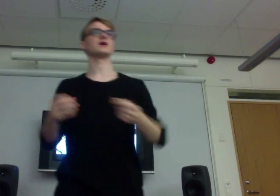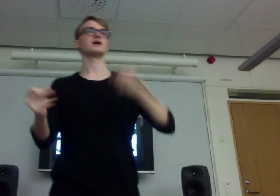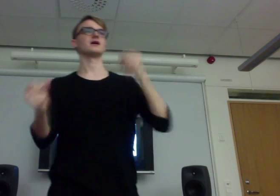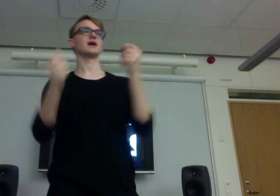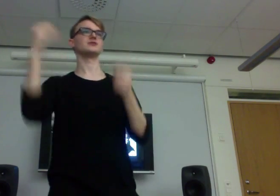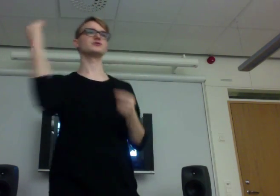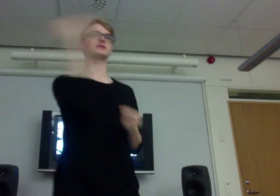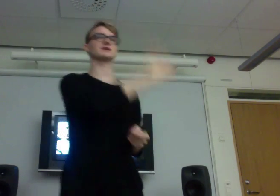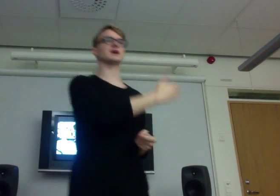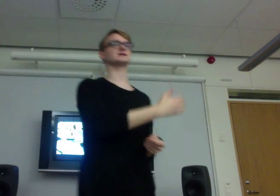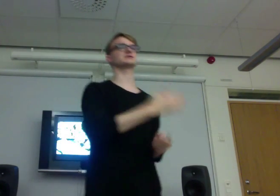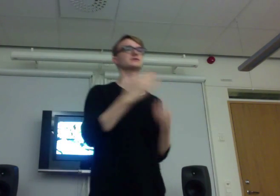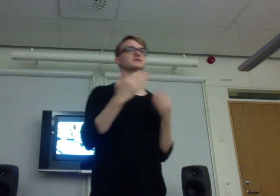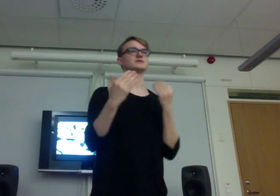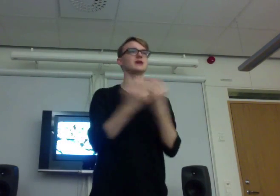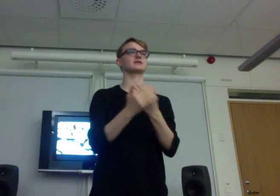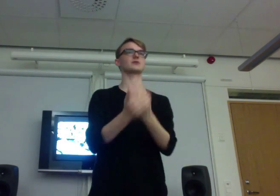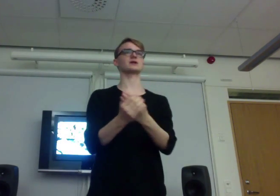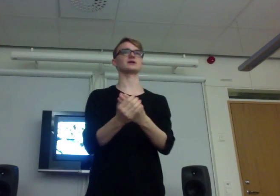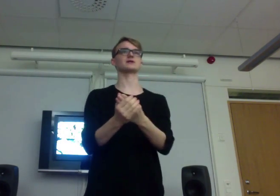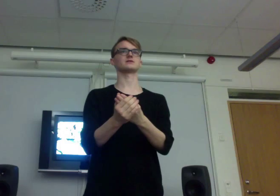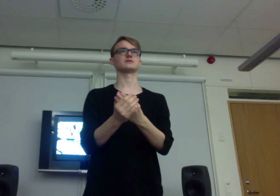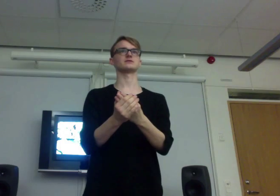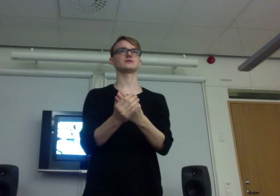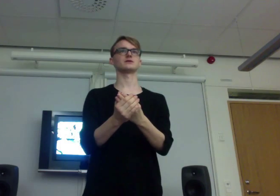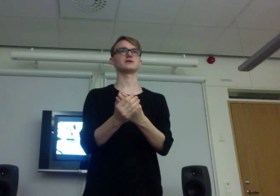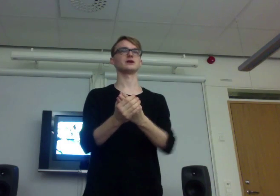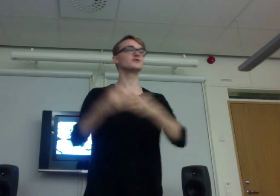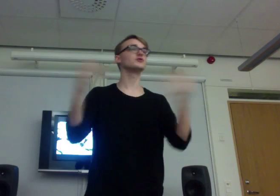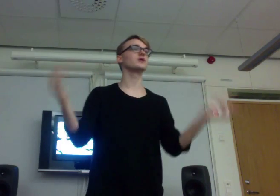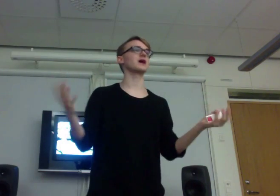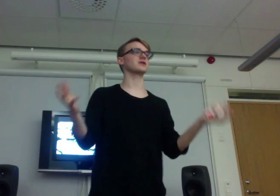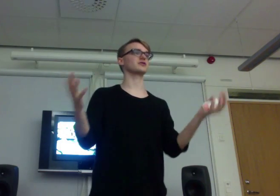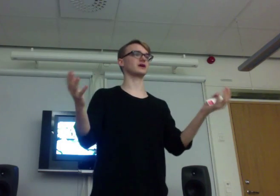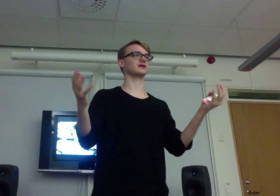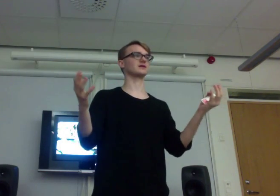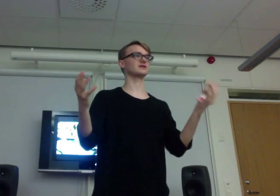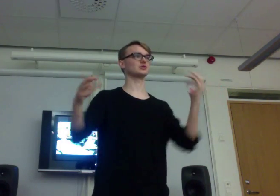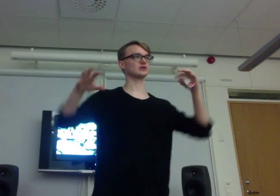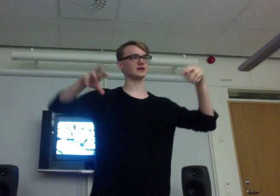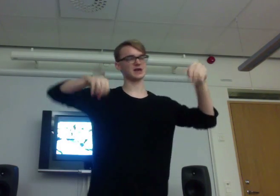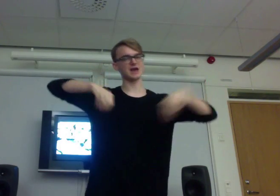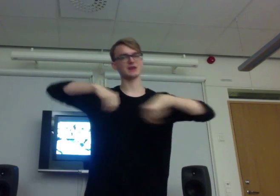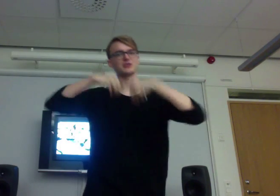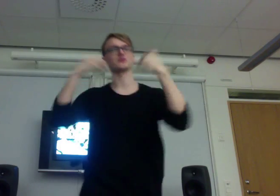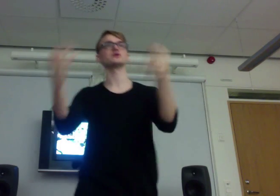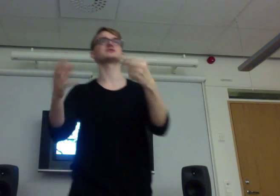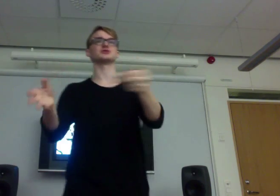And you get engaged that quickly. And if you're doing anything, taking anything with you,